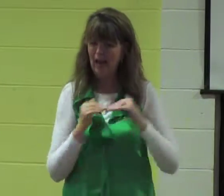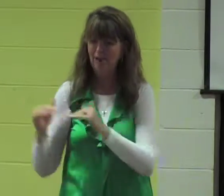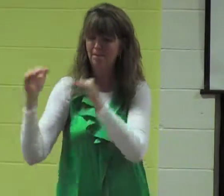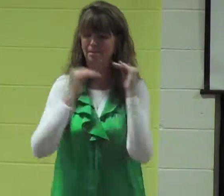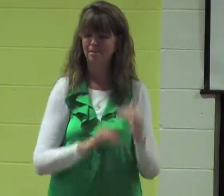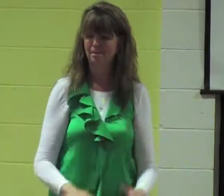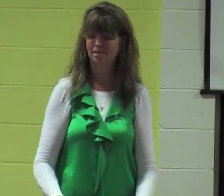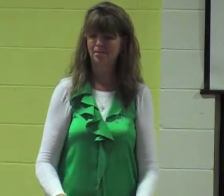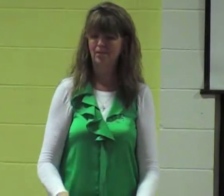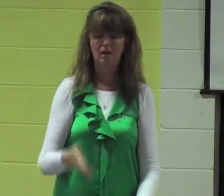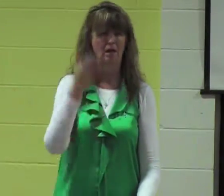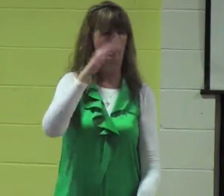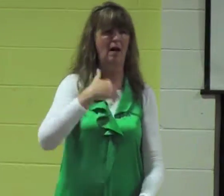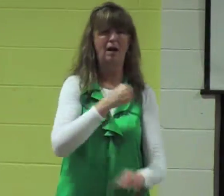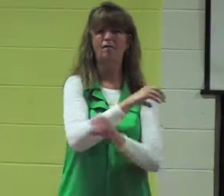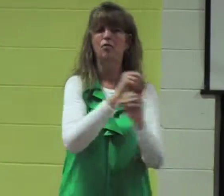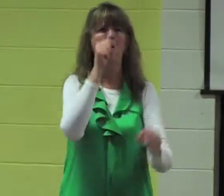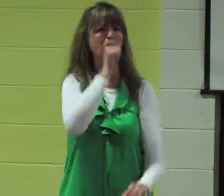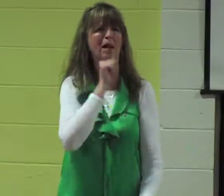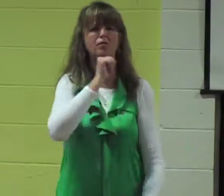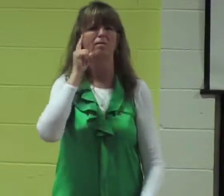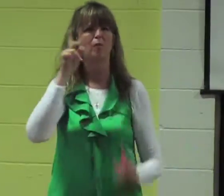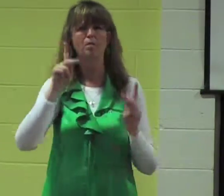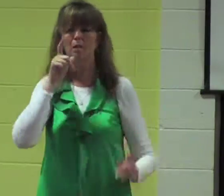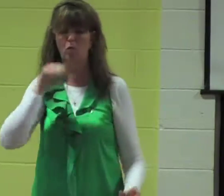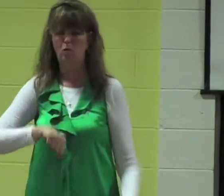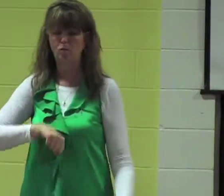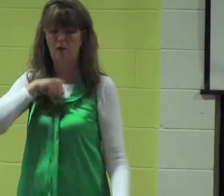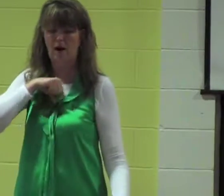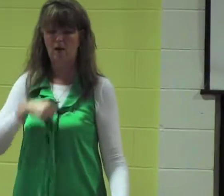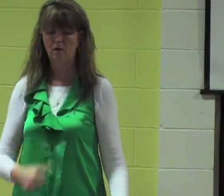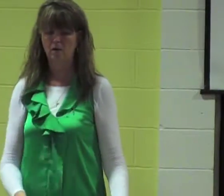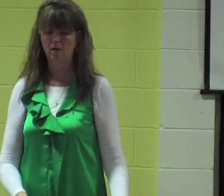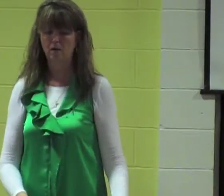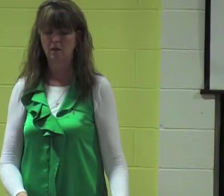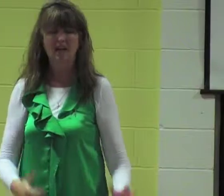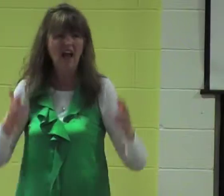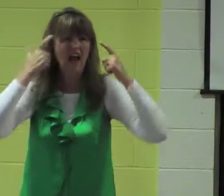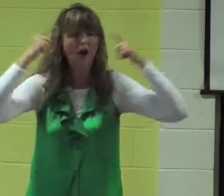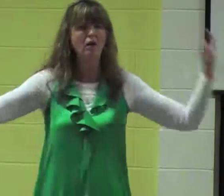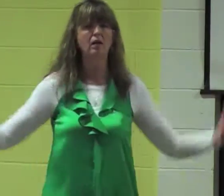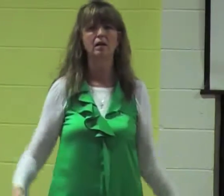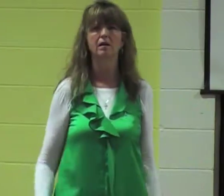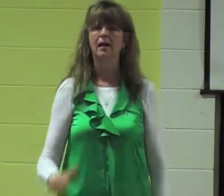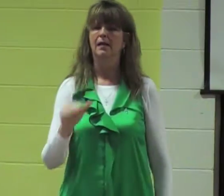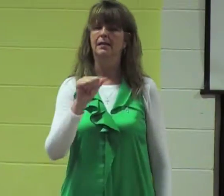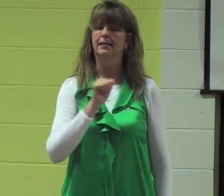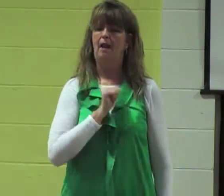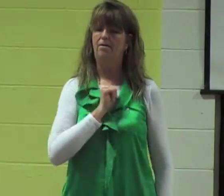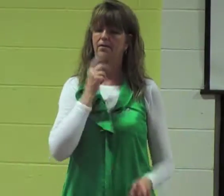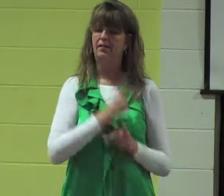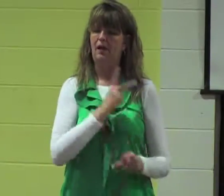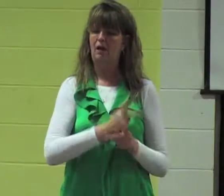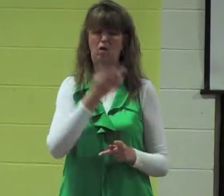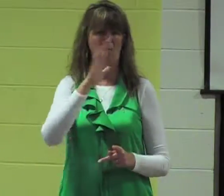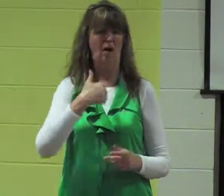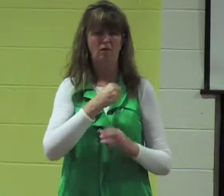automatically all of us are the same and God does not have patience or tolerance for the proud the